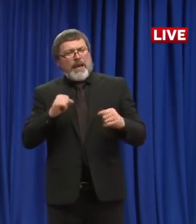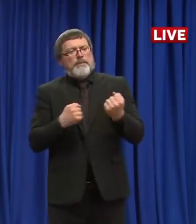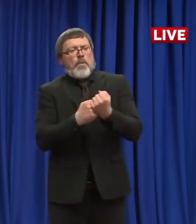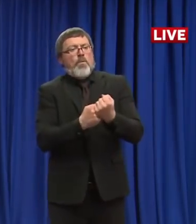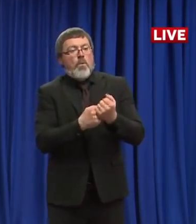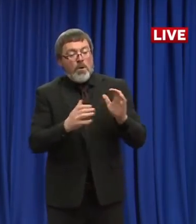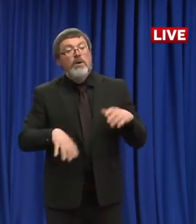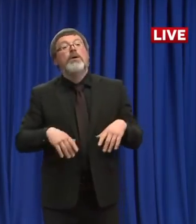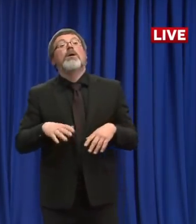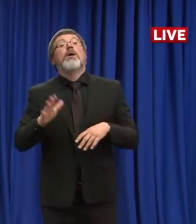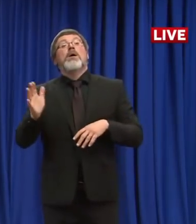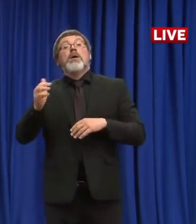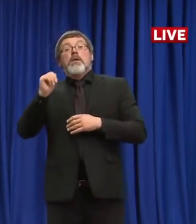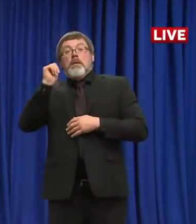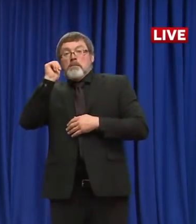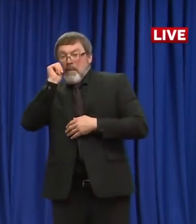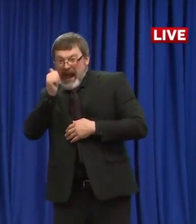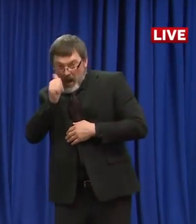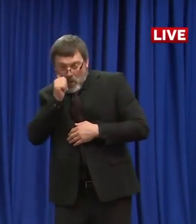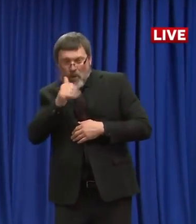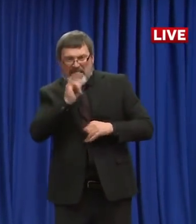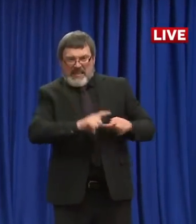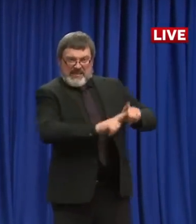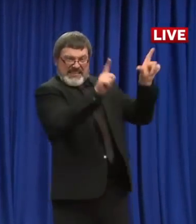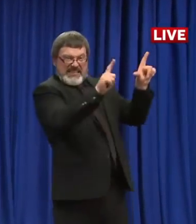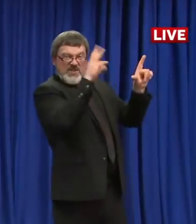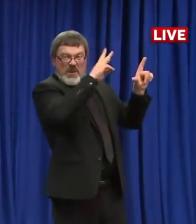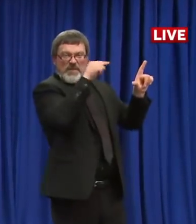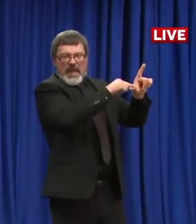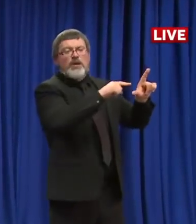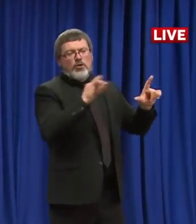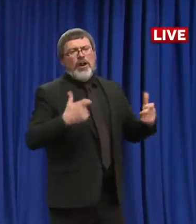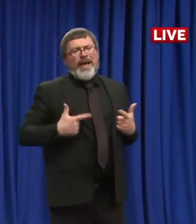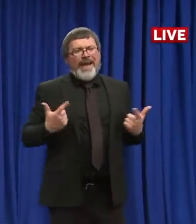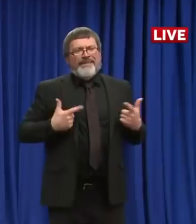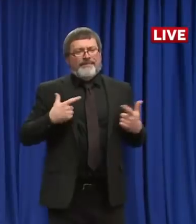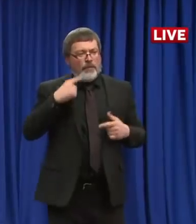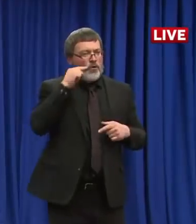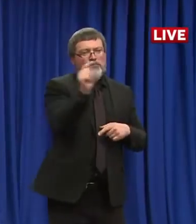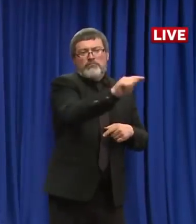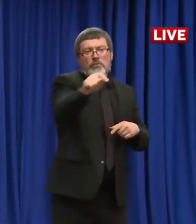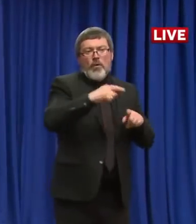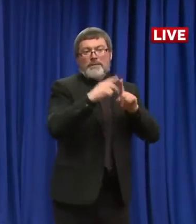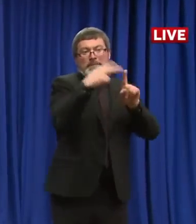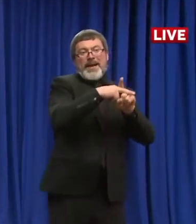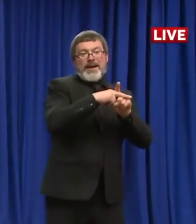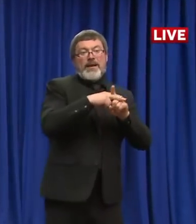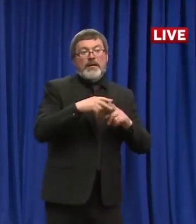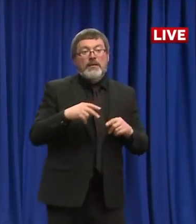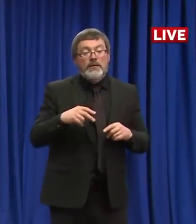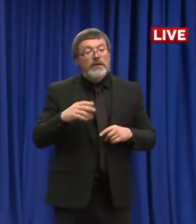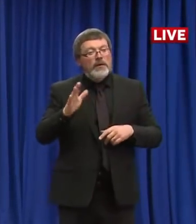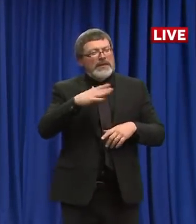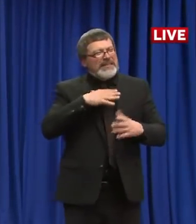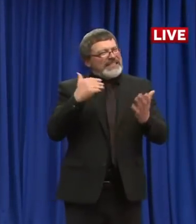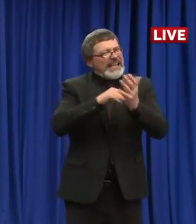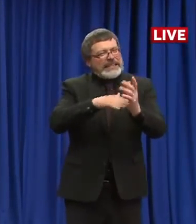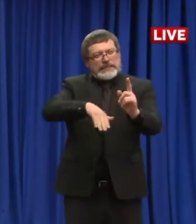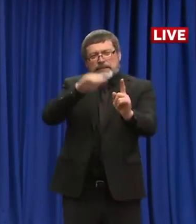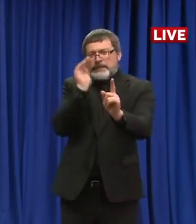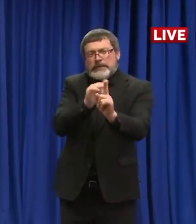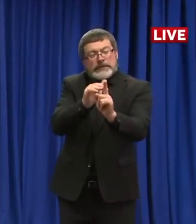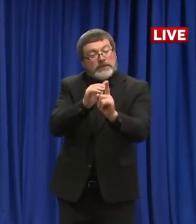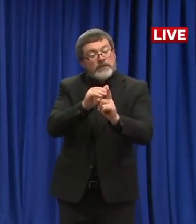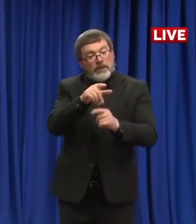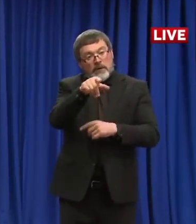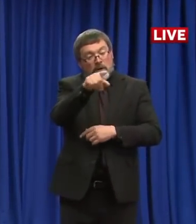tomorrow, apply for these funds. And the other beauty here is that these funds 100% go to the frontline workers. 100% have to